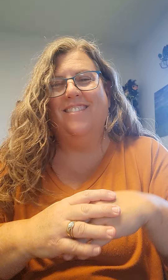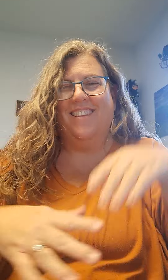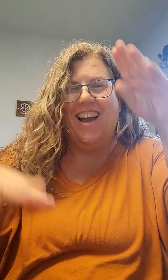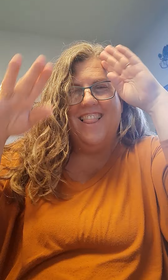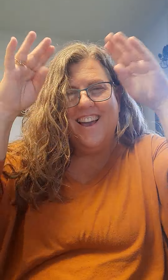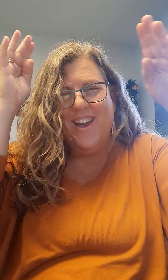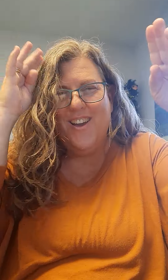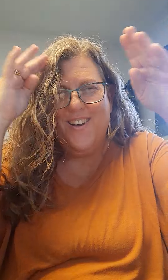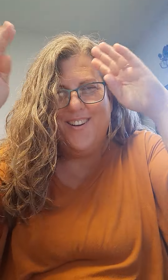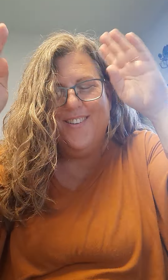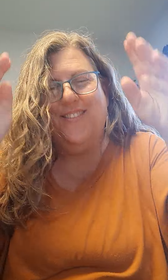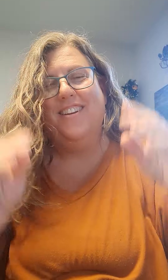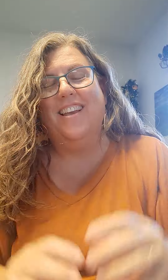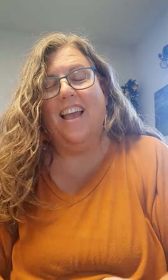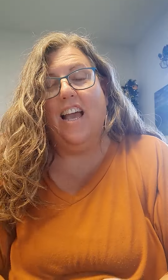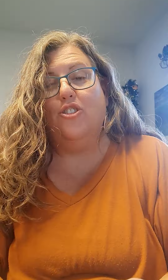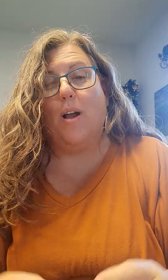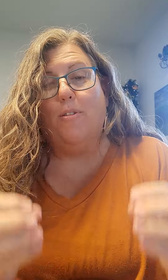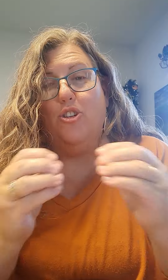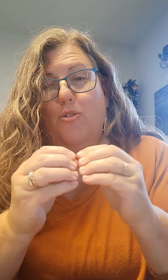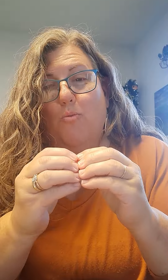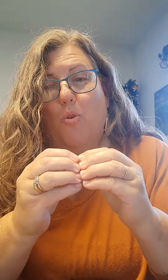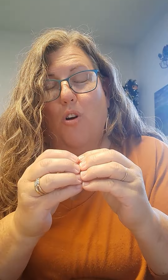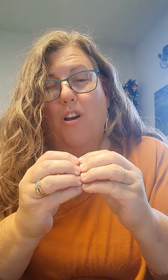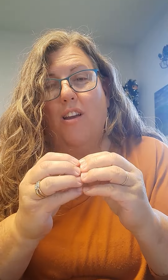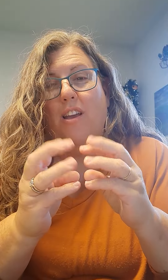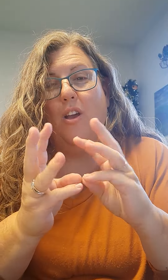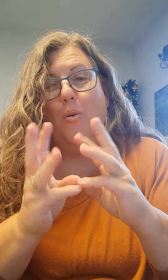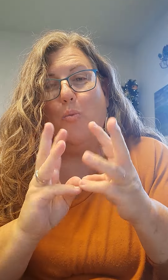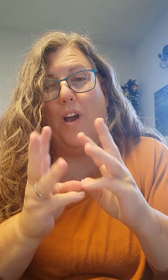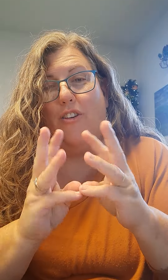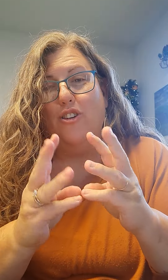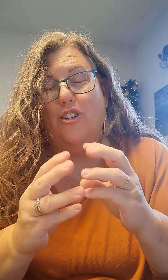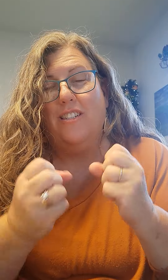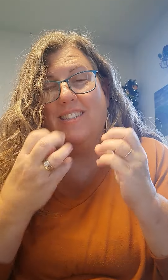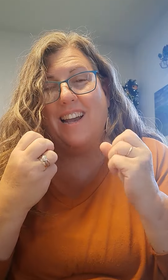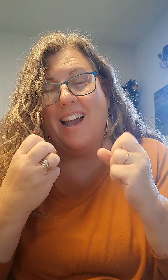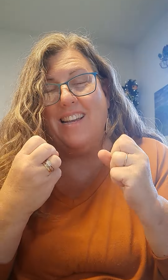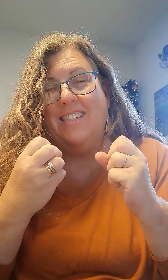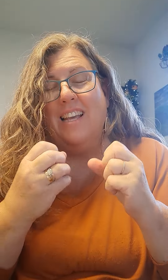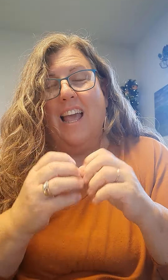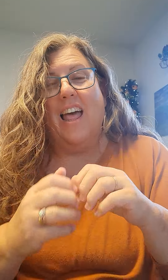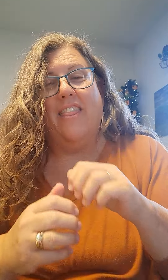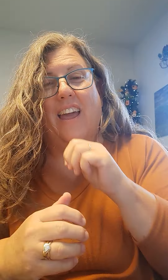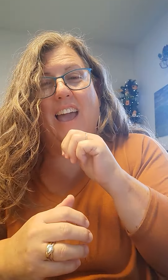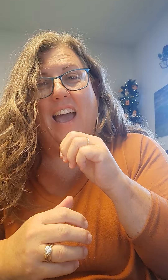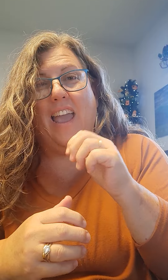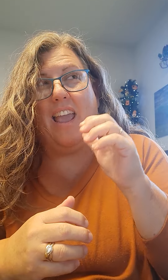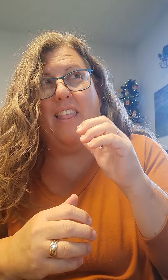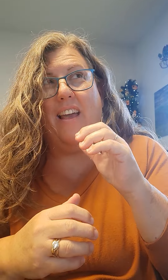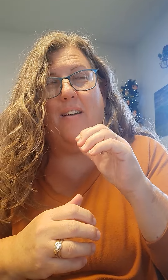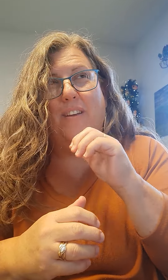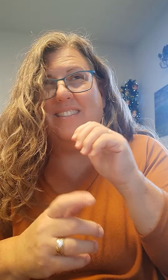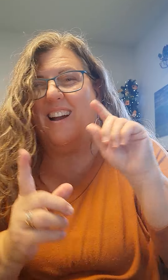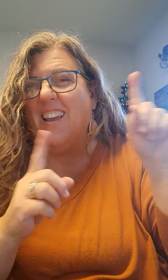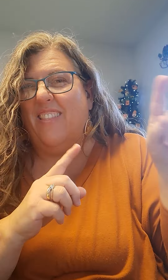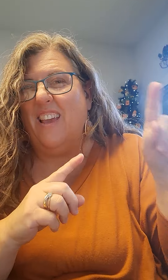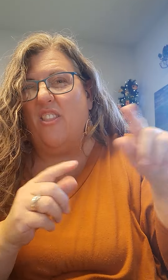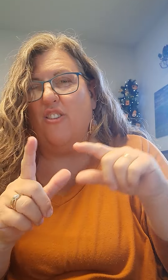Hello! So, I'm going to do more weather signs that's not in the other